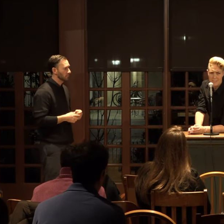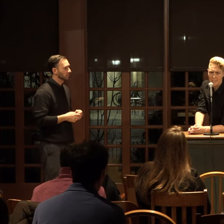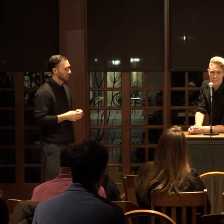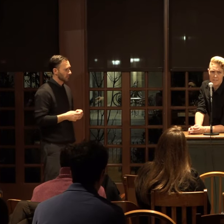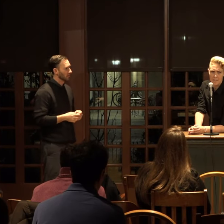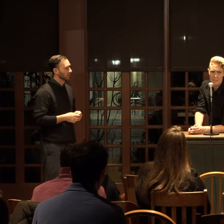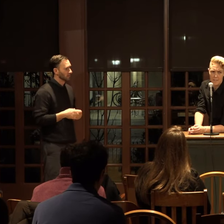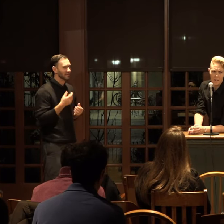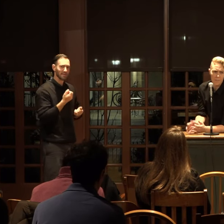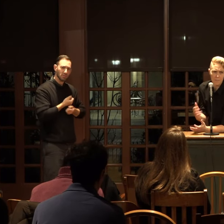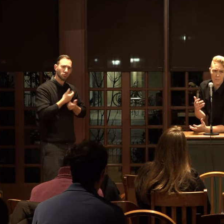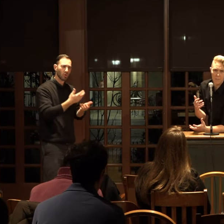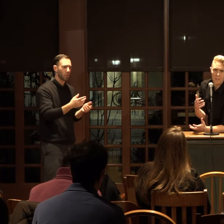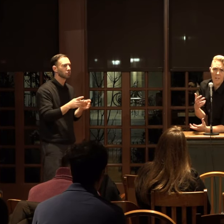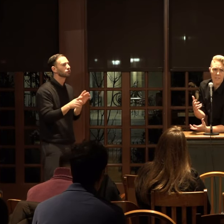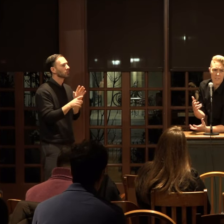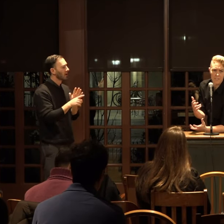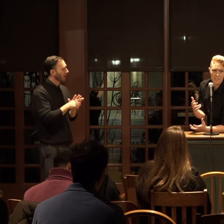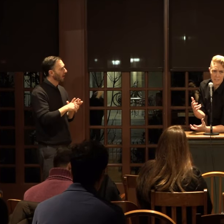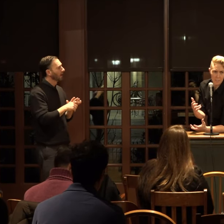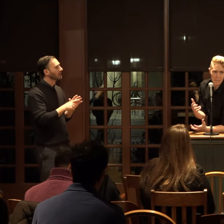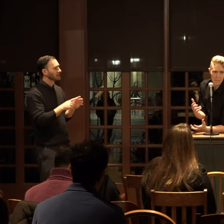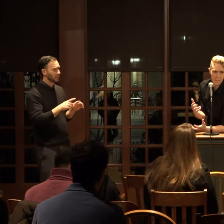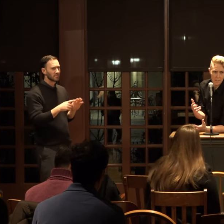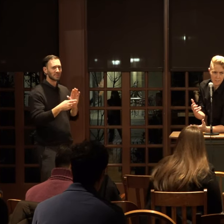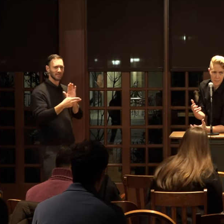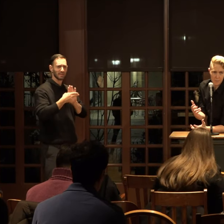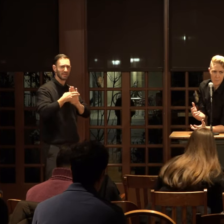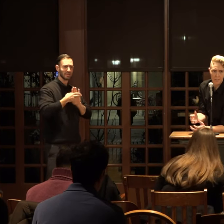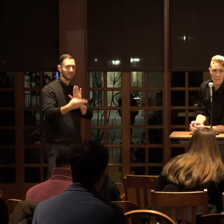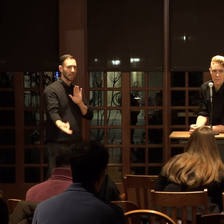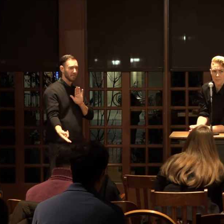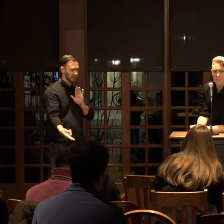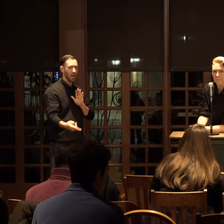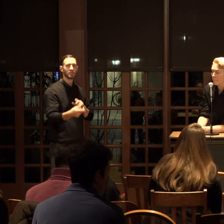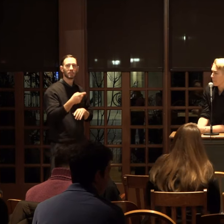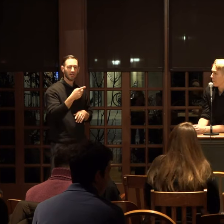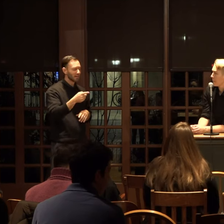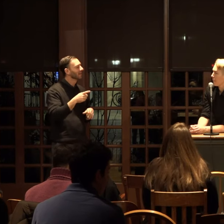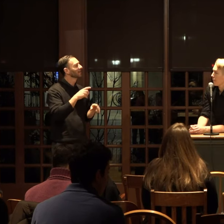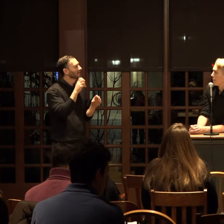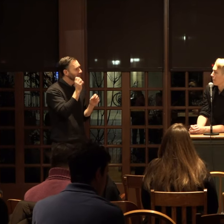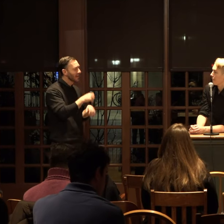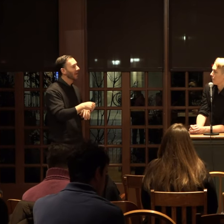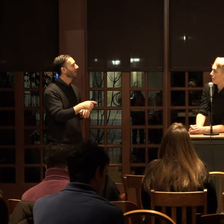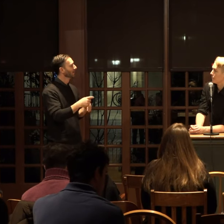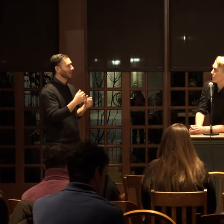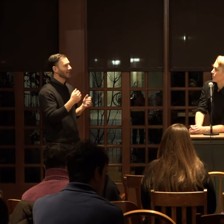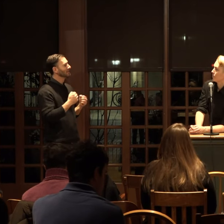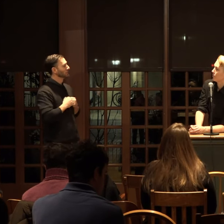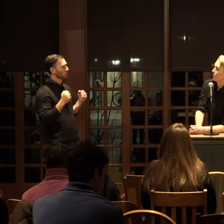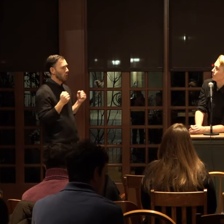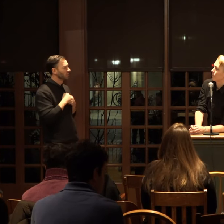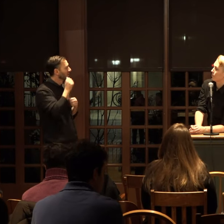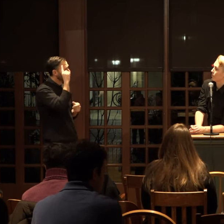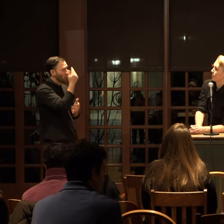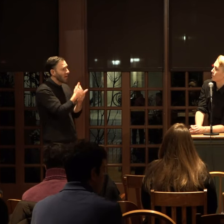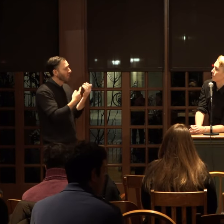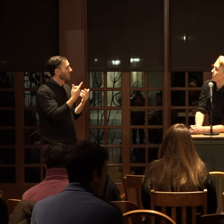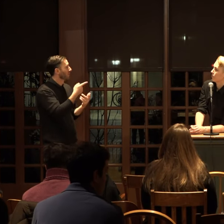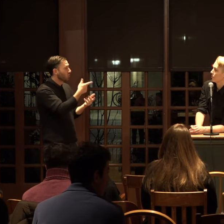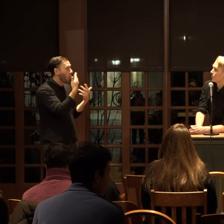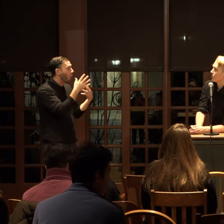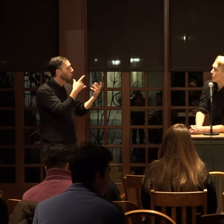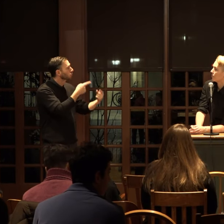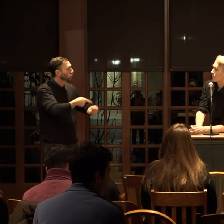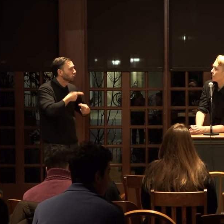disclosure is a sign or kind of de-stigmatizing. Yeah, I don't think disclosure is for everyone because if you're already struggling